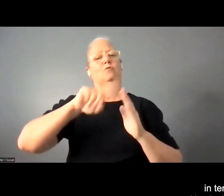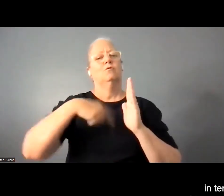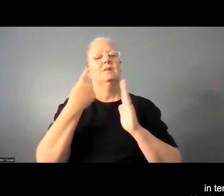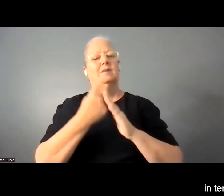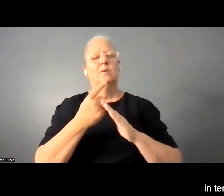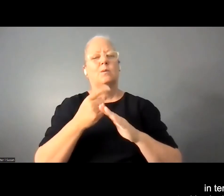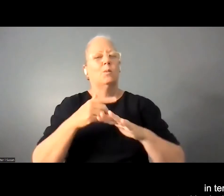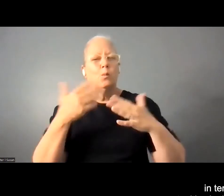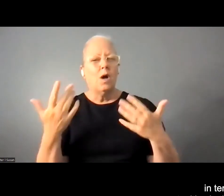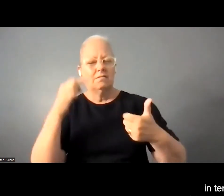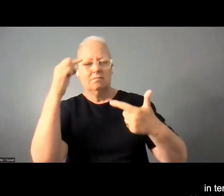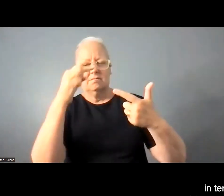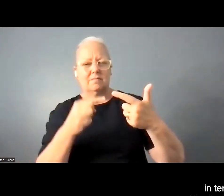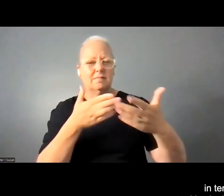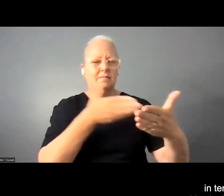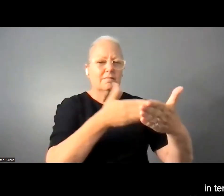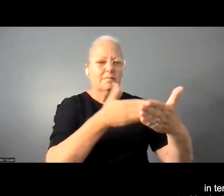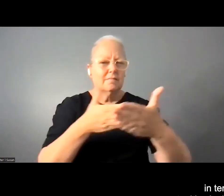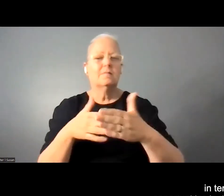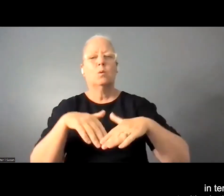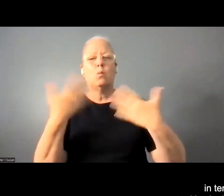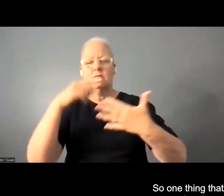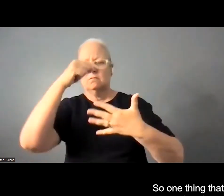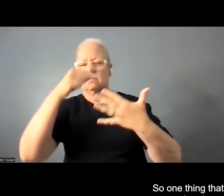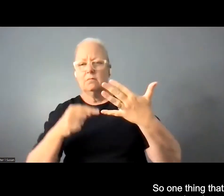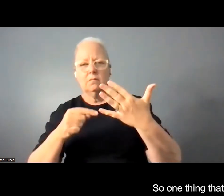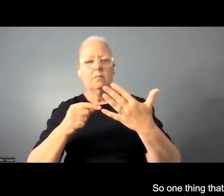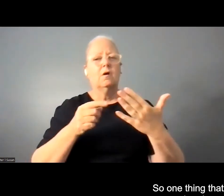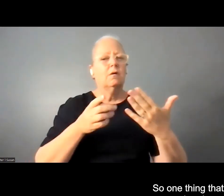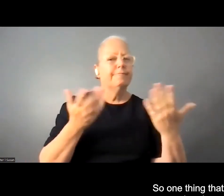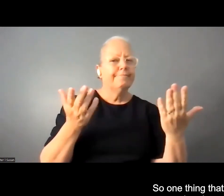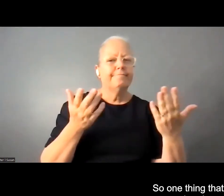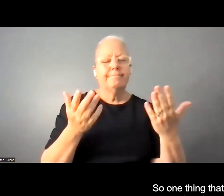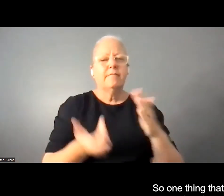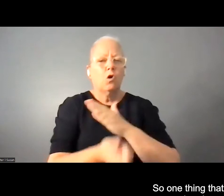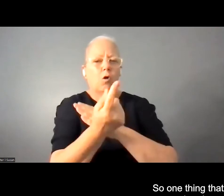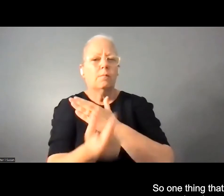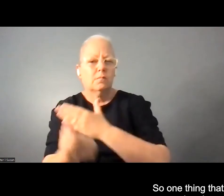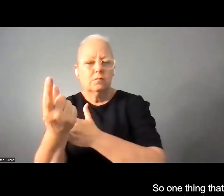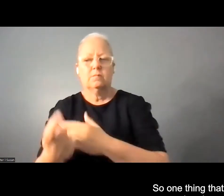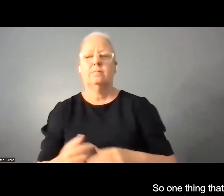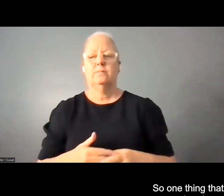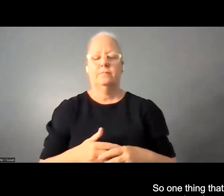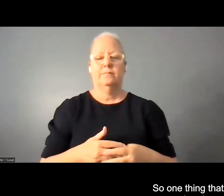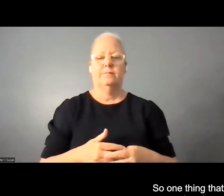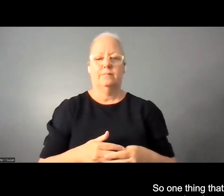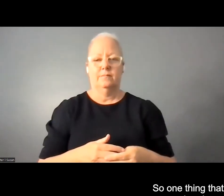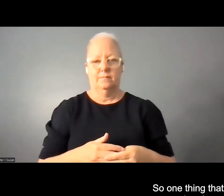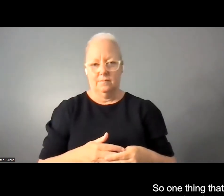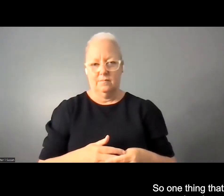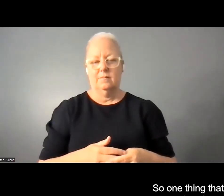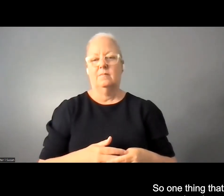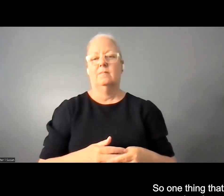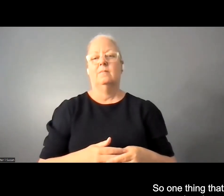opportunities um in this particular area so one thing that really shocked